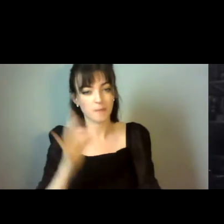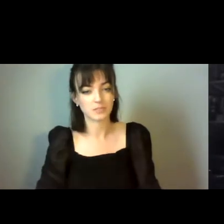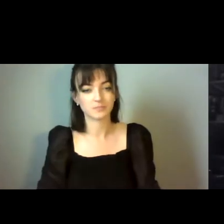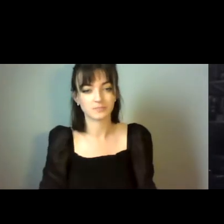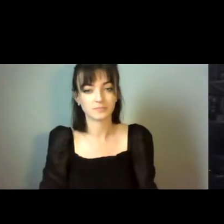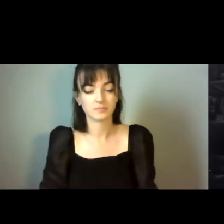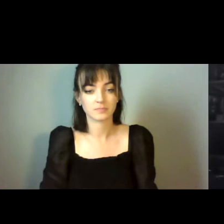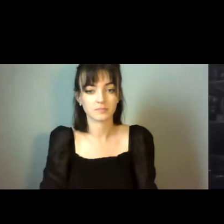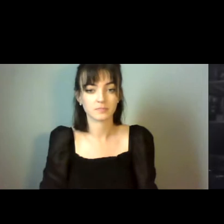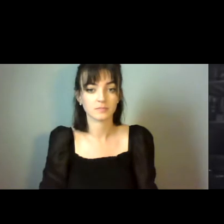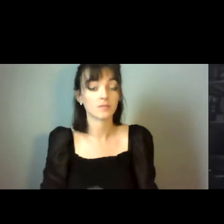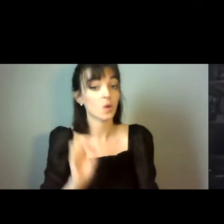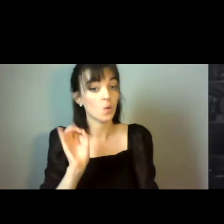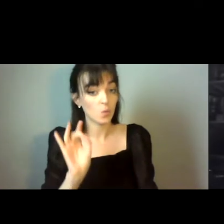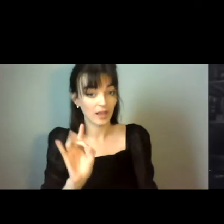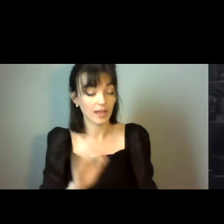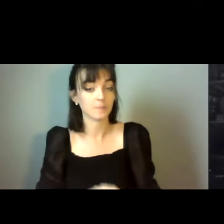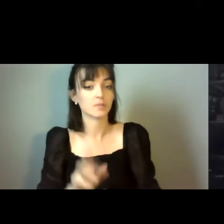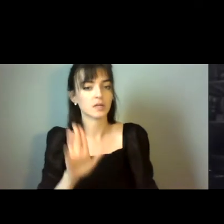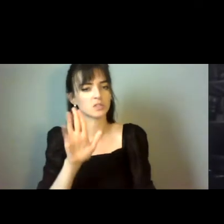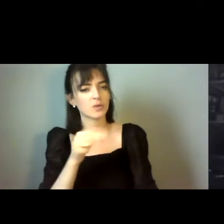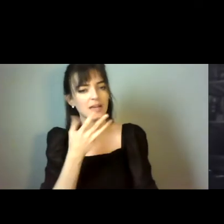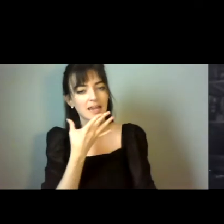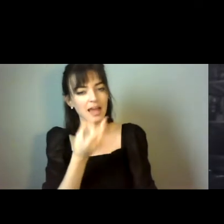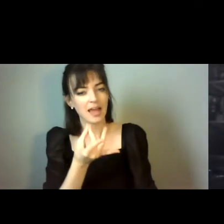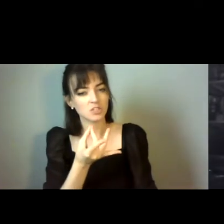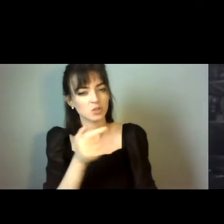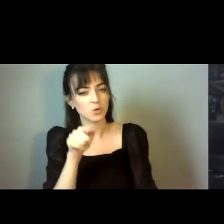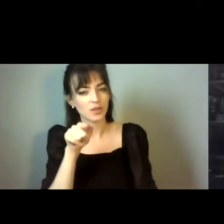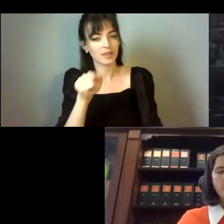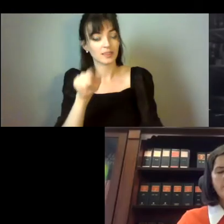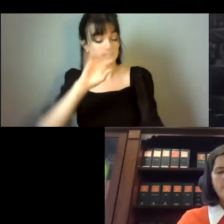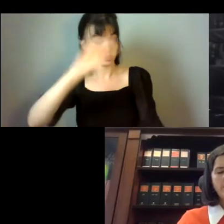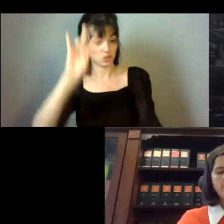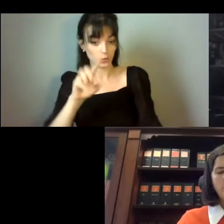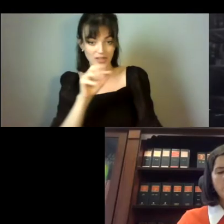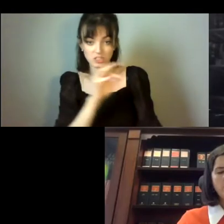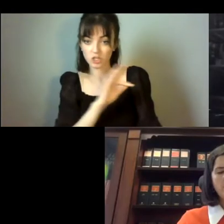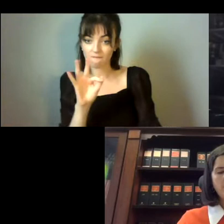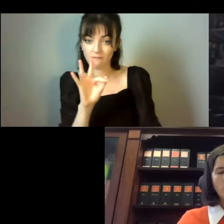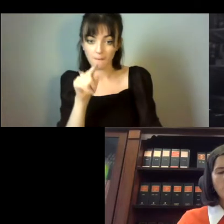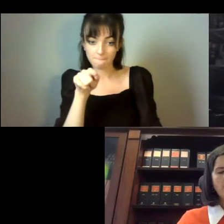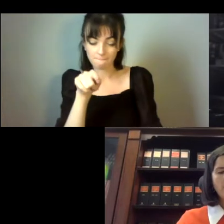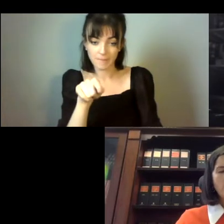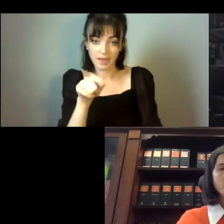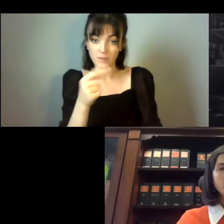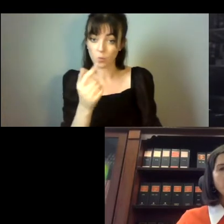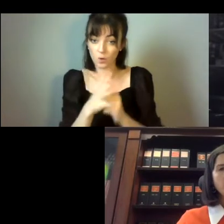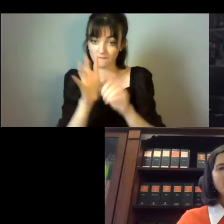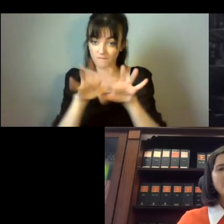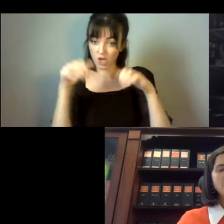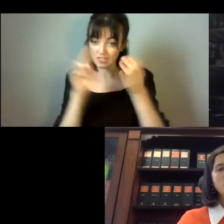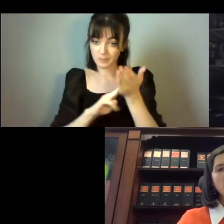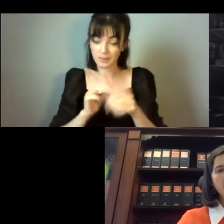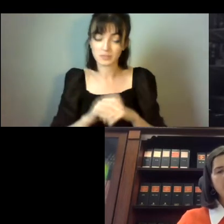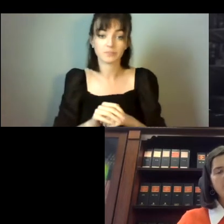Okay. can I ask you, what do you think this is a question that has come in from one of the audience? What do you think the